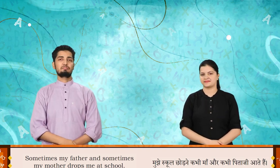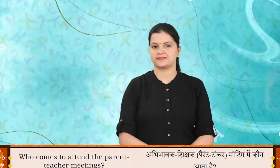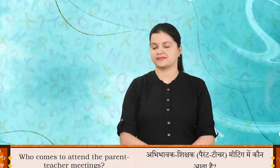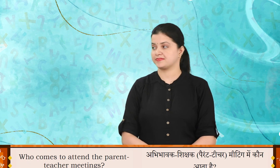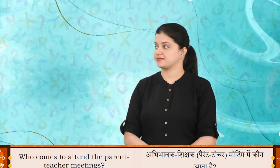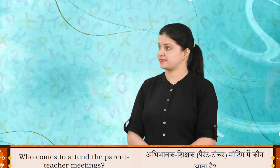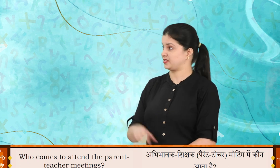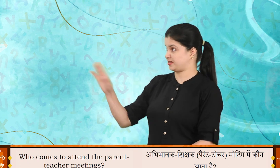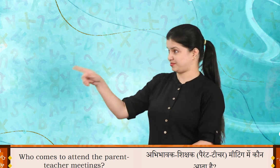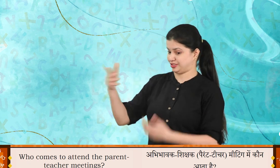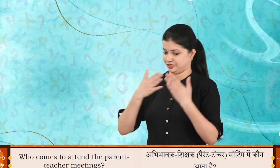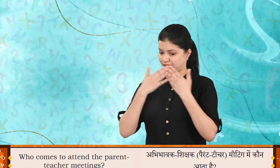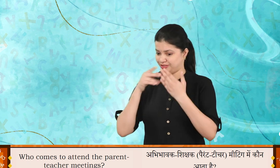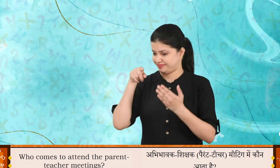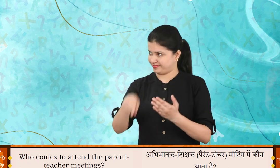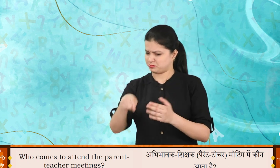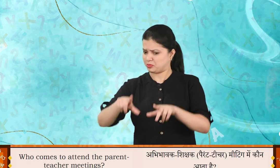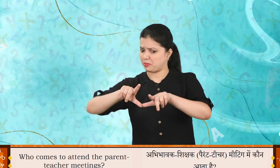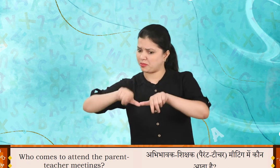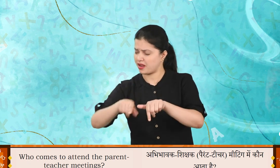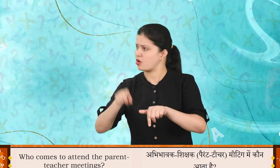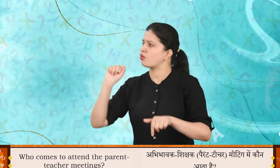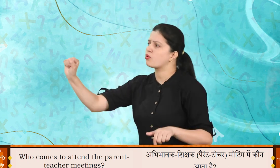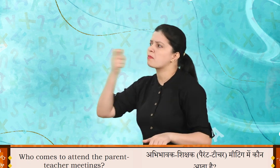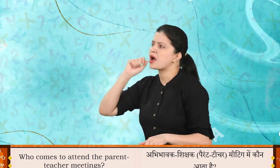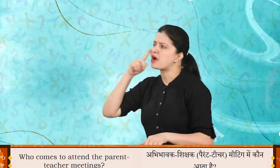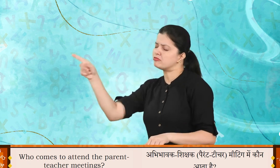Who comes to attend the parent-teacher meetings?